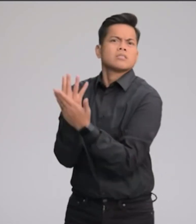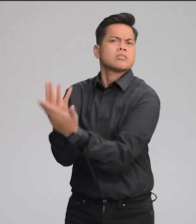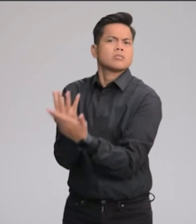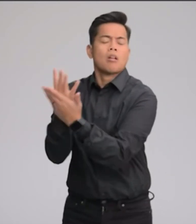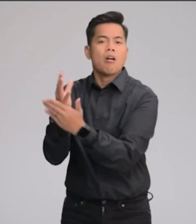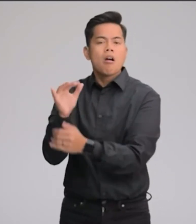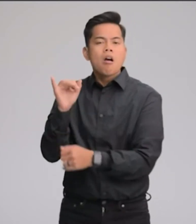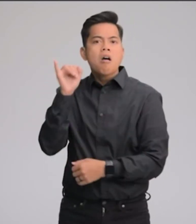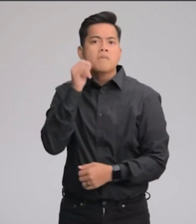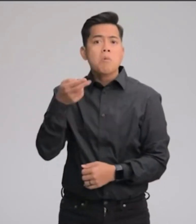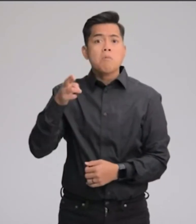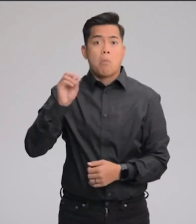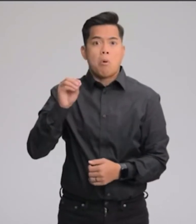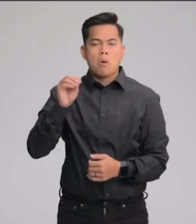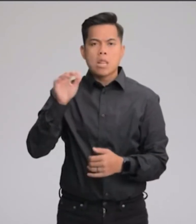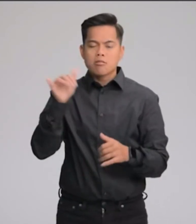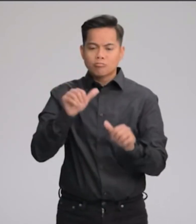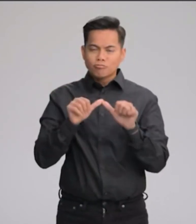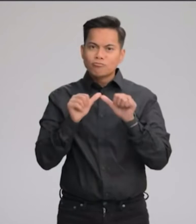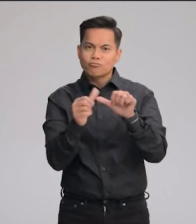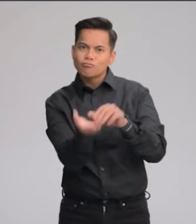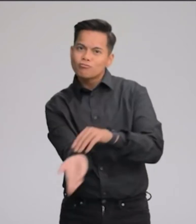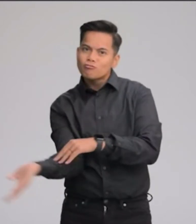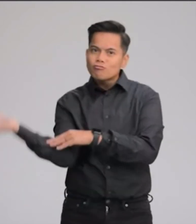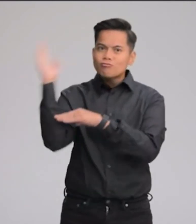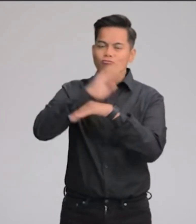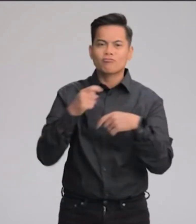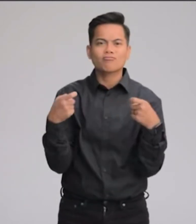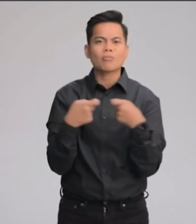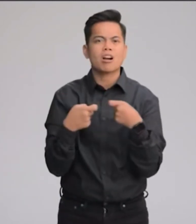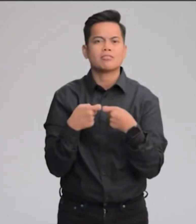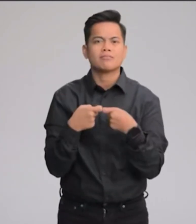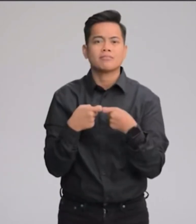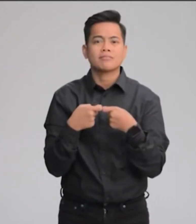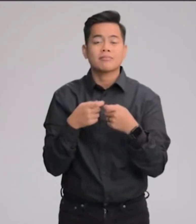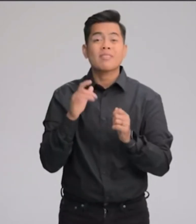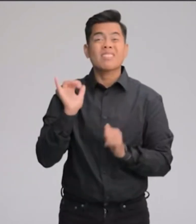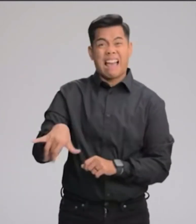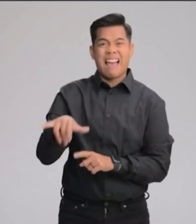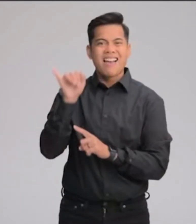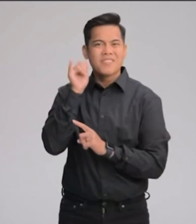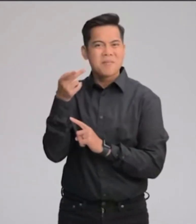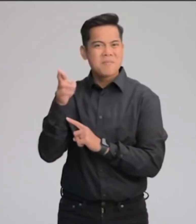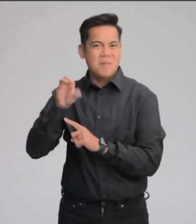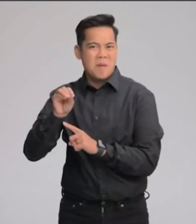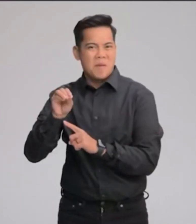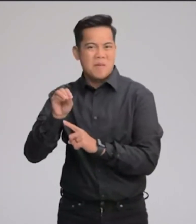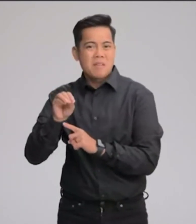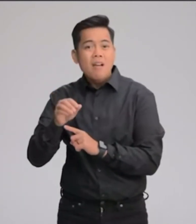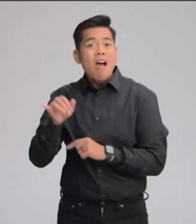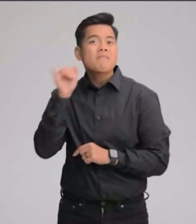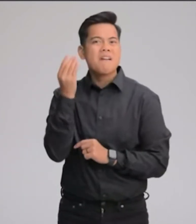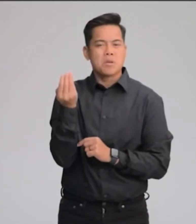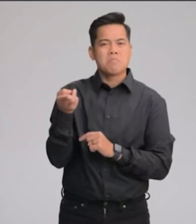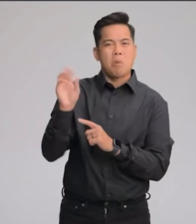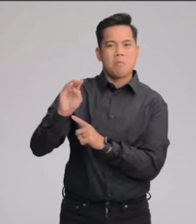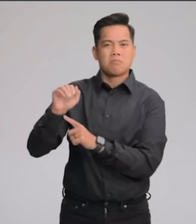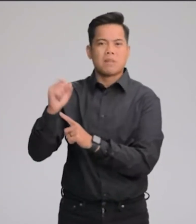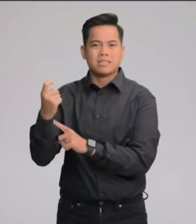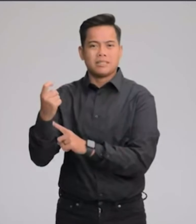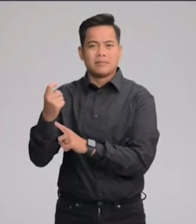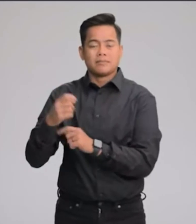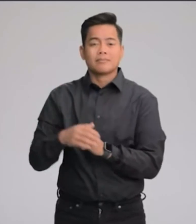Pro delivers all-day battery life. So that's iPhone 14 Pro and iPhone 14 Pro Max.